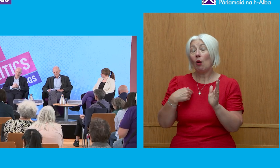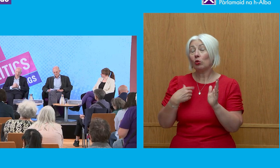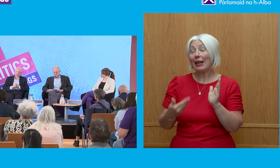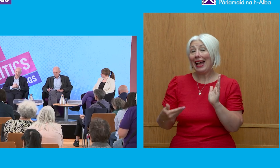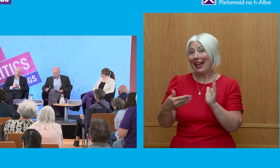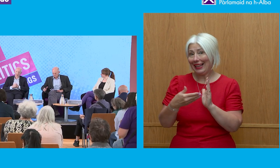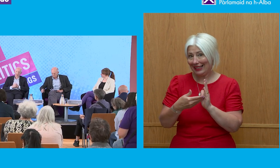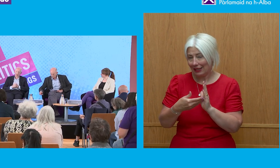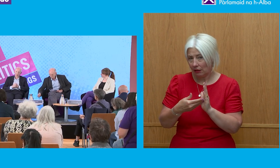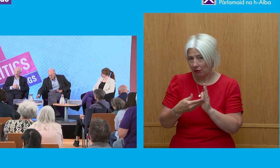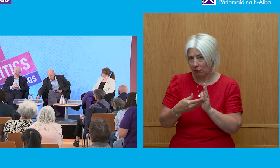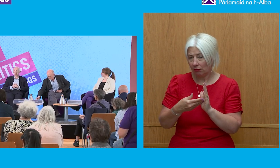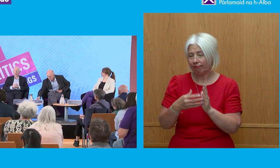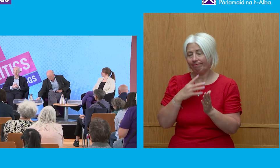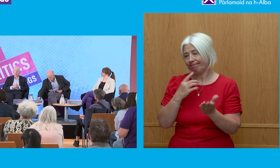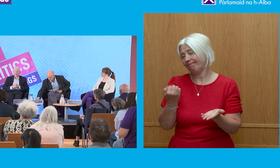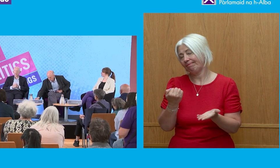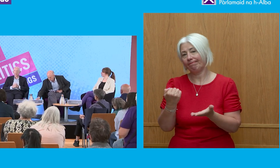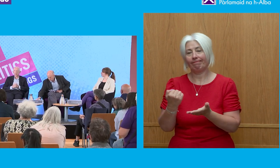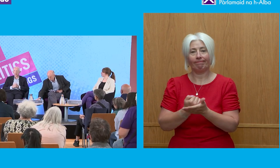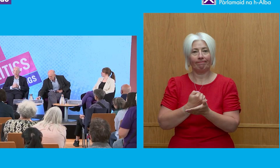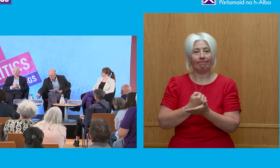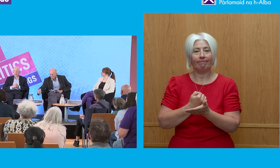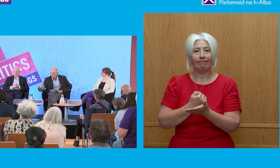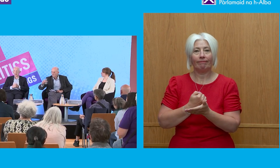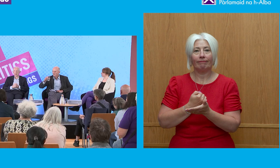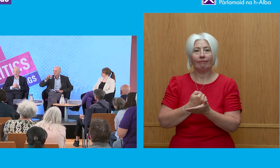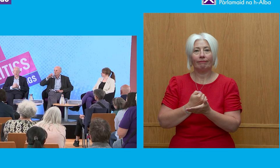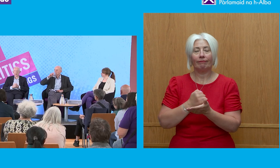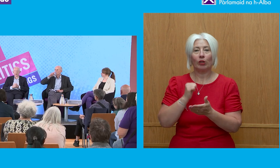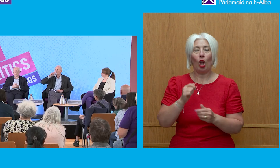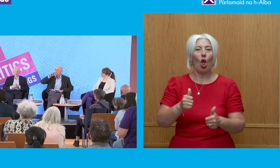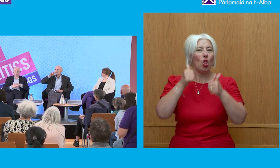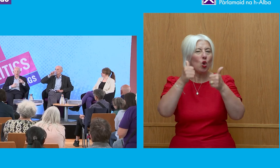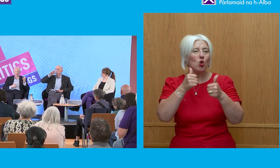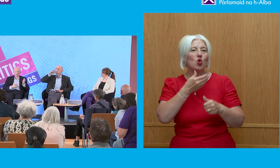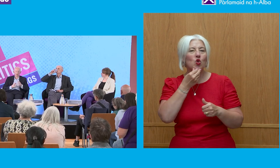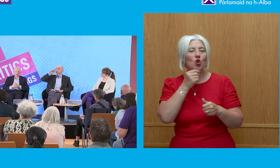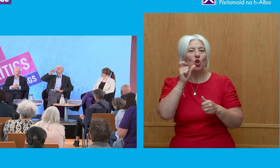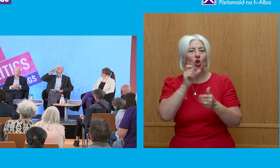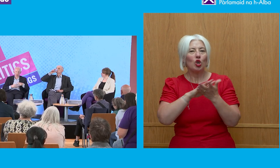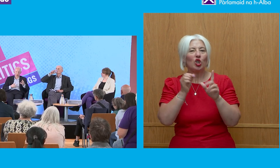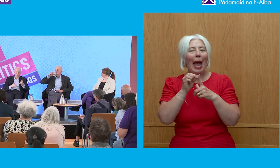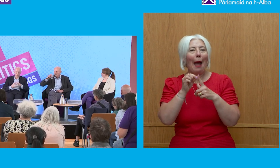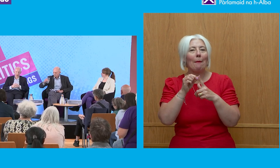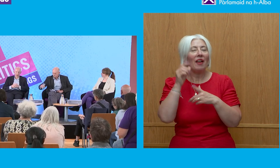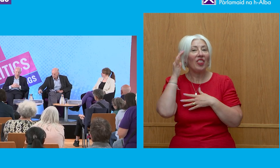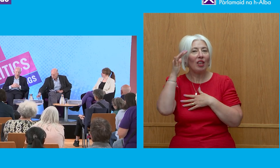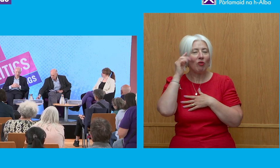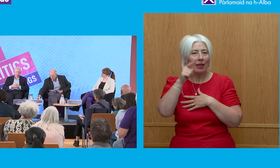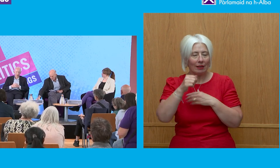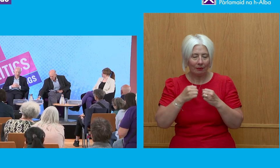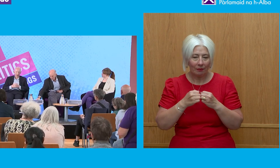add this that unfortunately in a sense the good chap's thesis that Philip described which Johnson